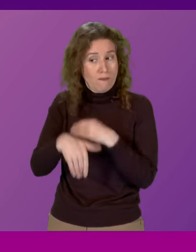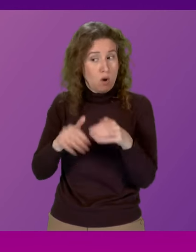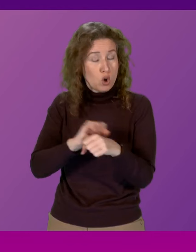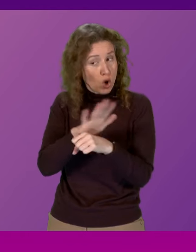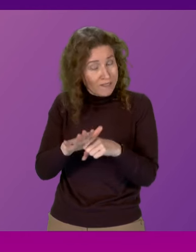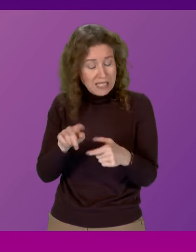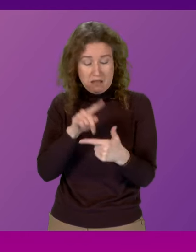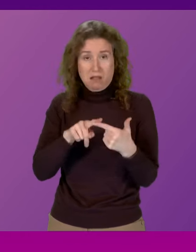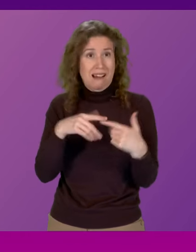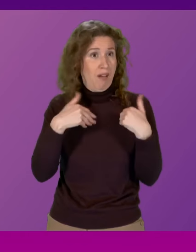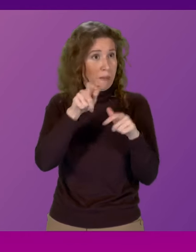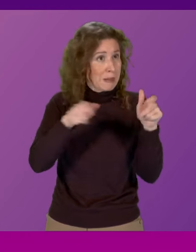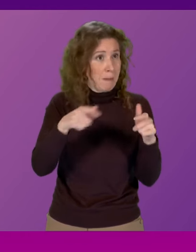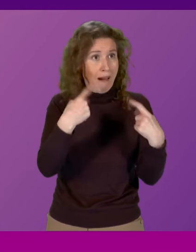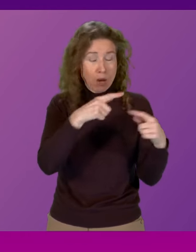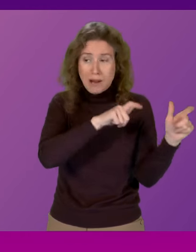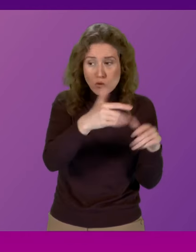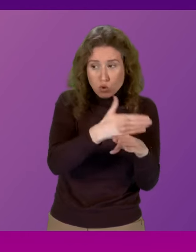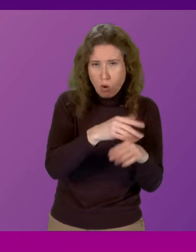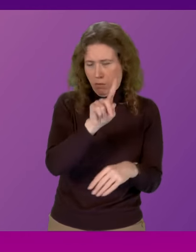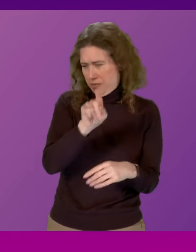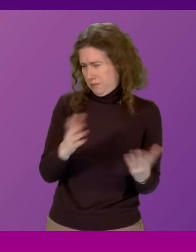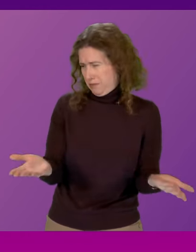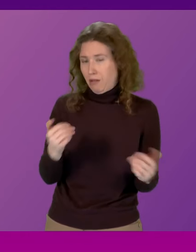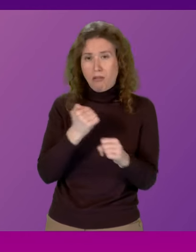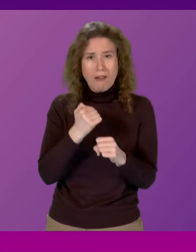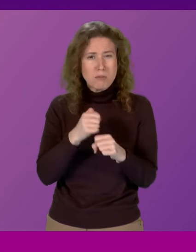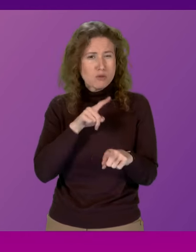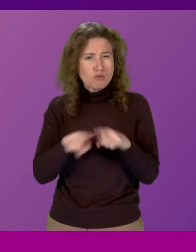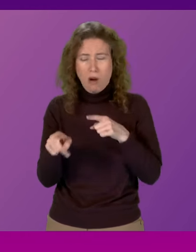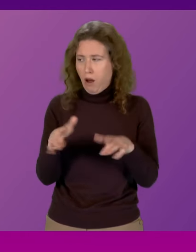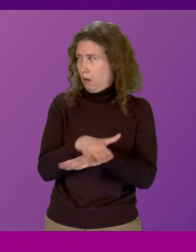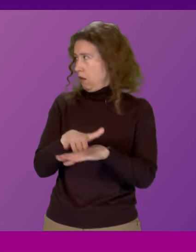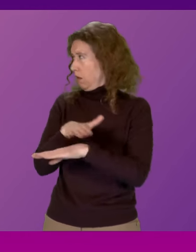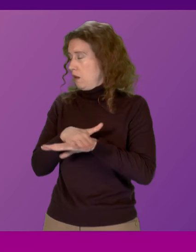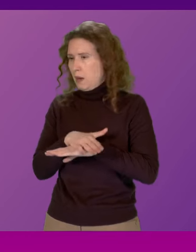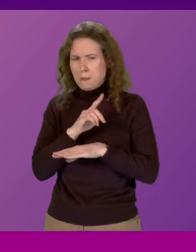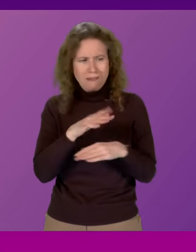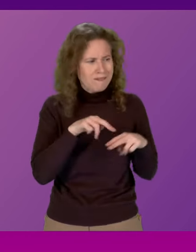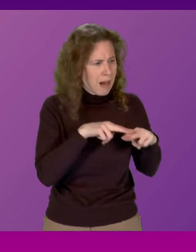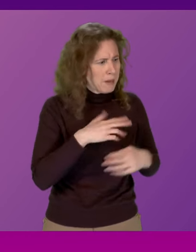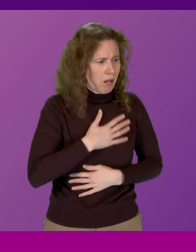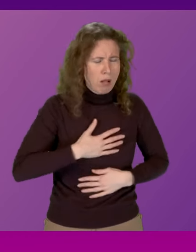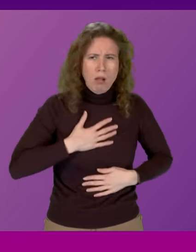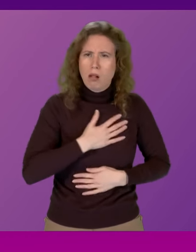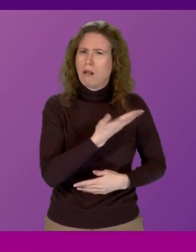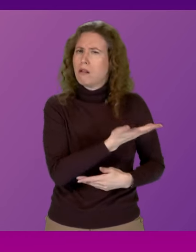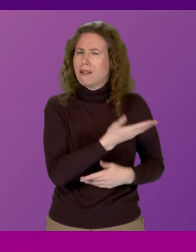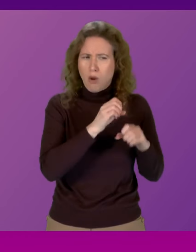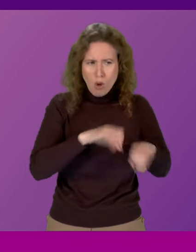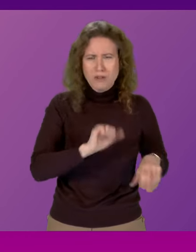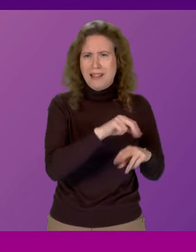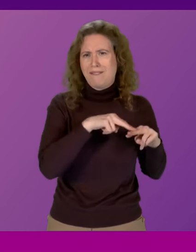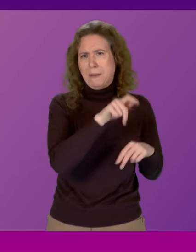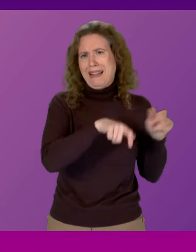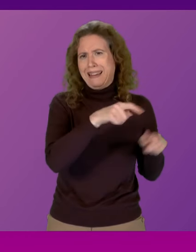allowed to continue in their jobs, all so this government can try and save face, while families grieve the loss of loved ones. First Minister,